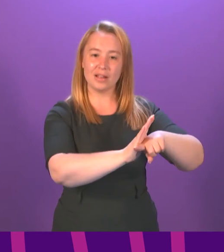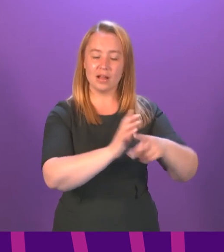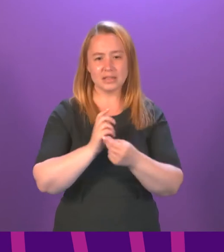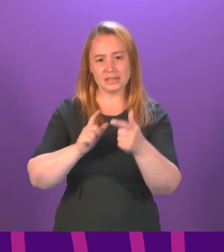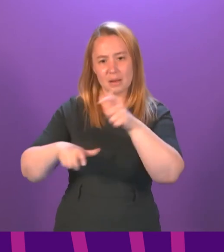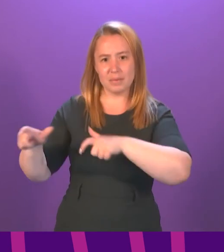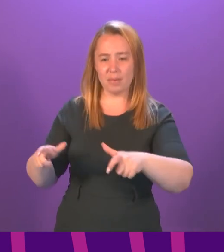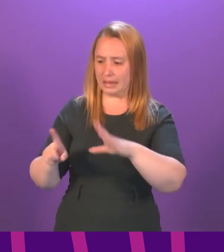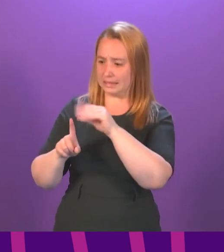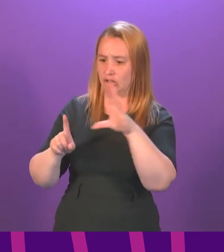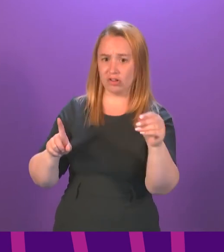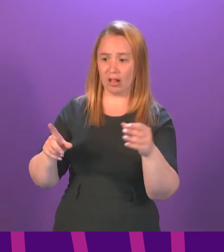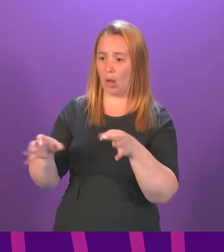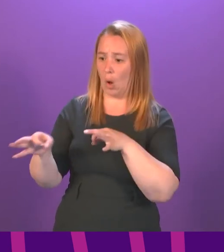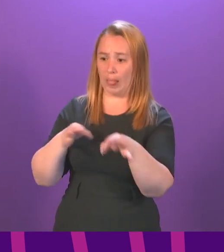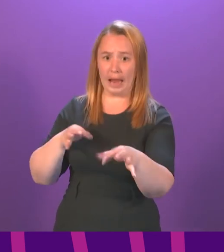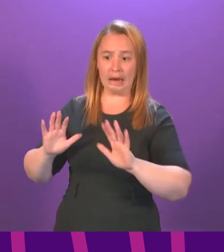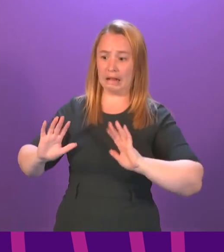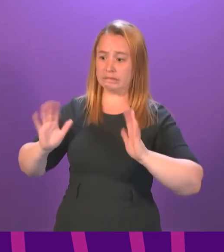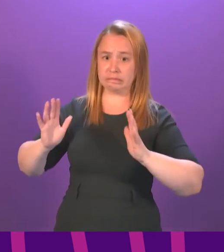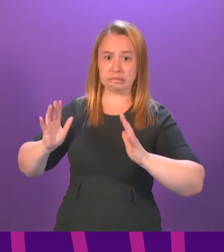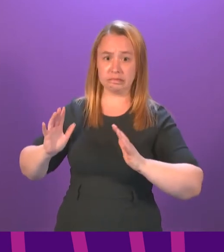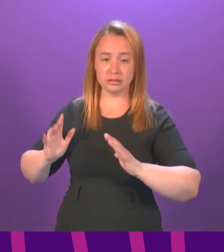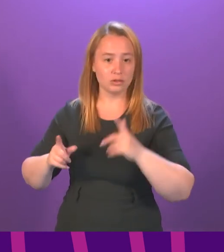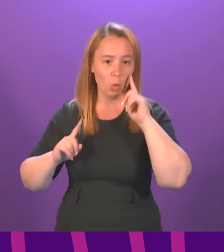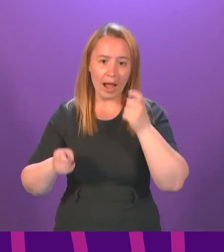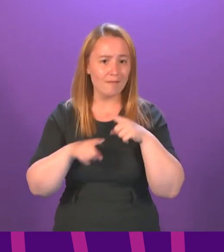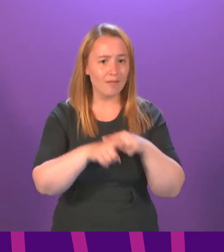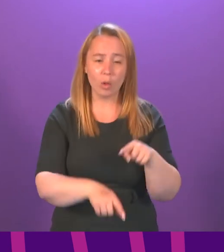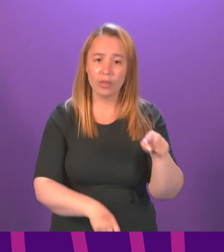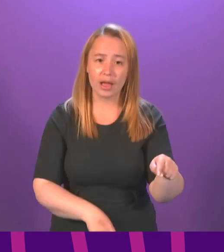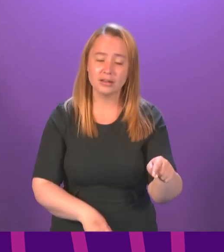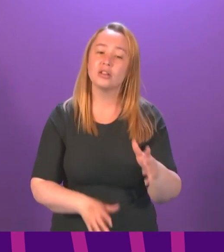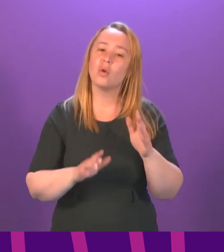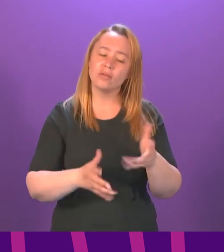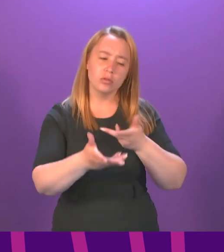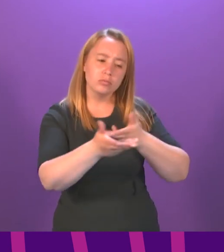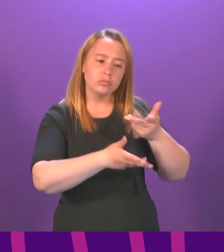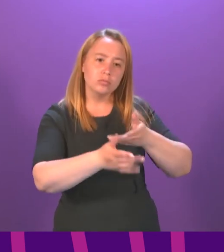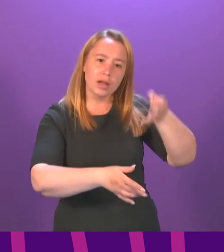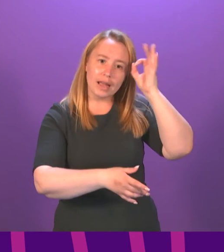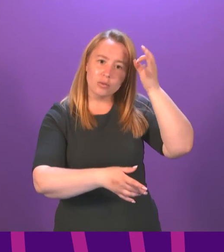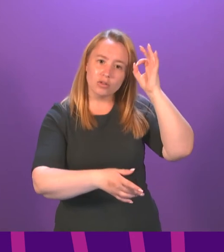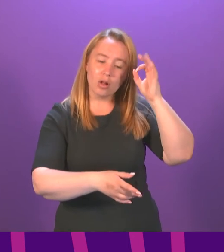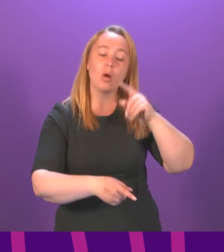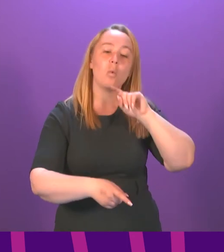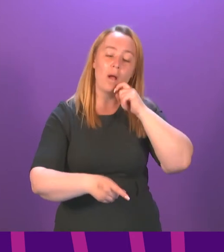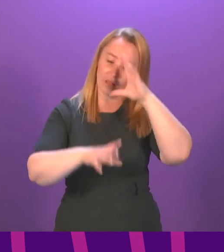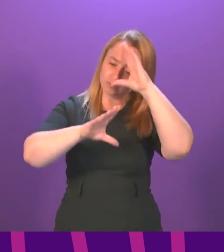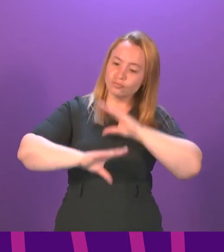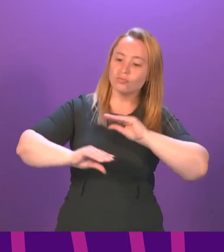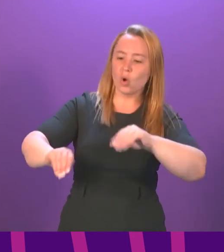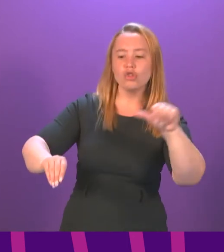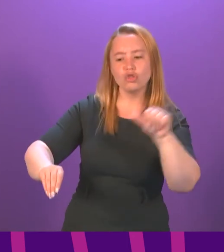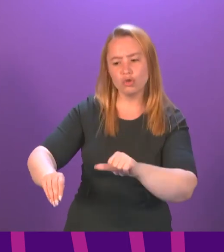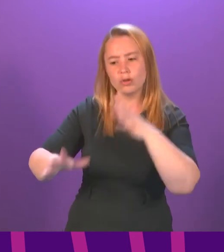digitally excluded already. So, these are issues that we have to work through. We will reinforce with Glasgow City Council the message about testing before arrival. In fact, Glasgow City